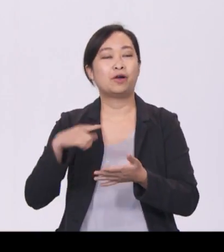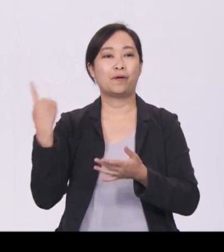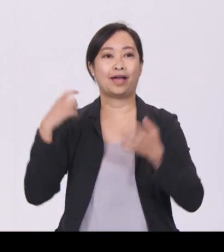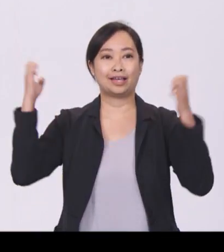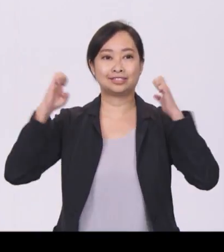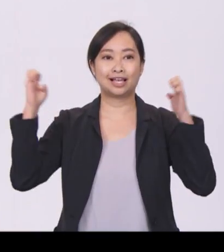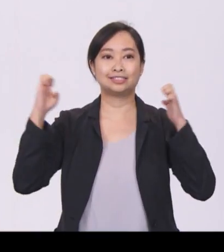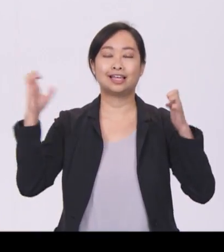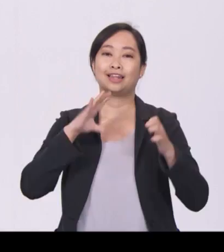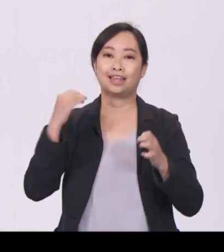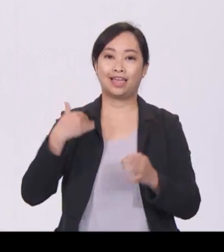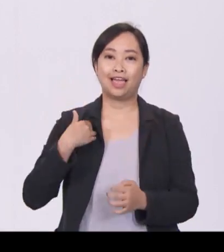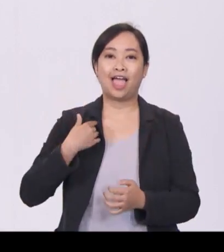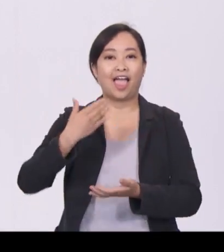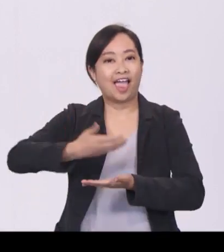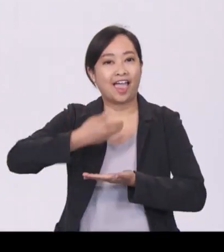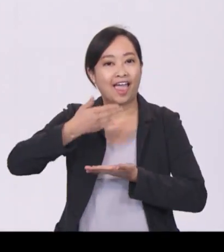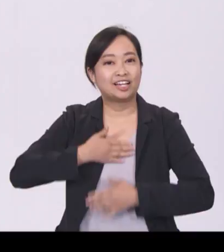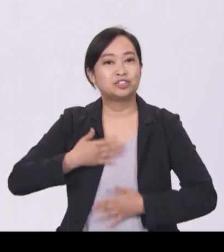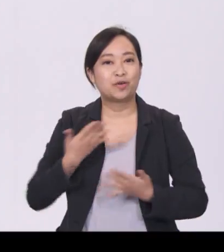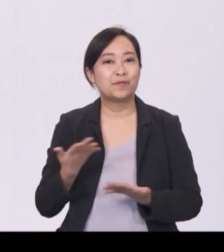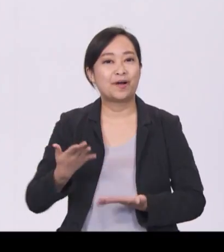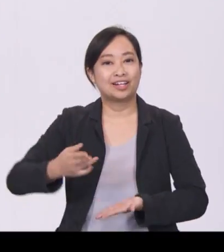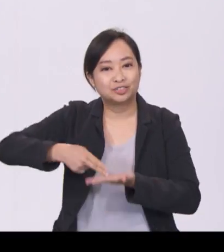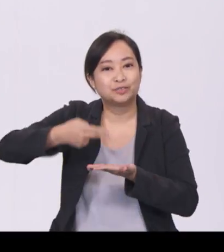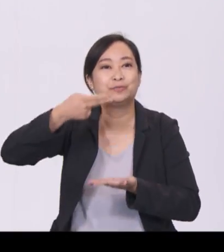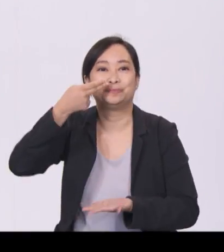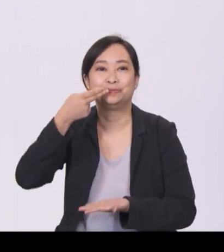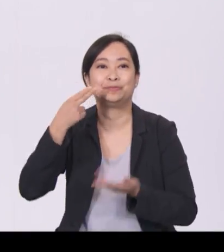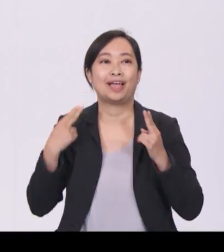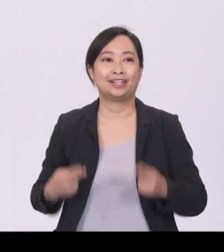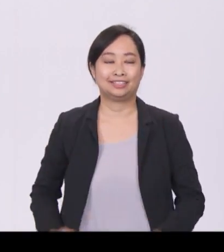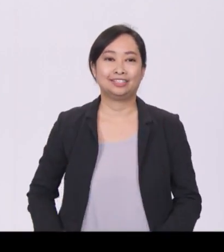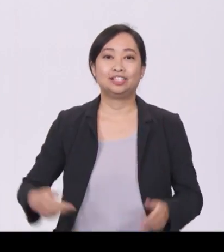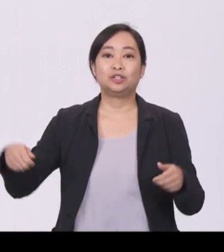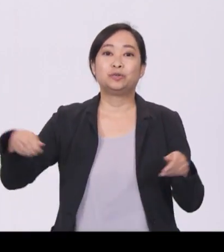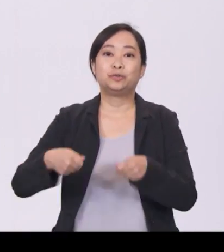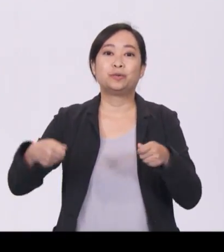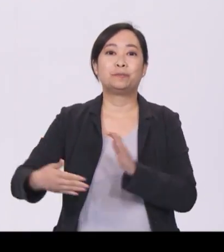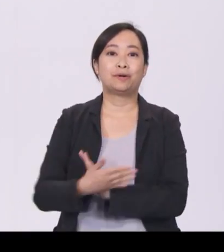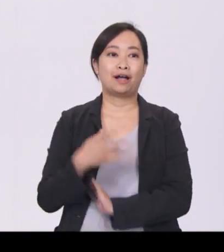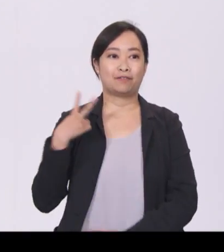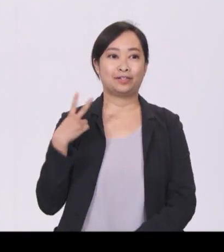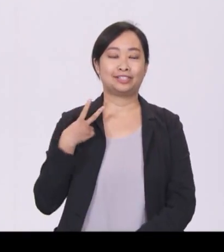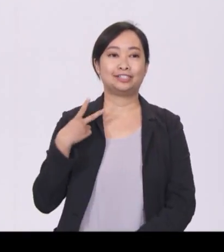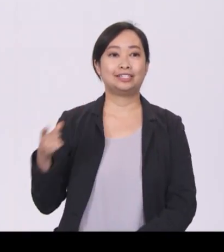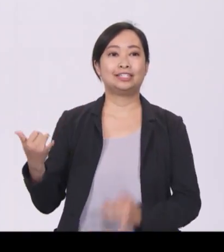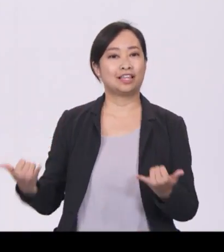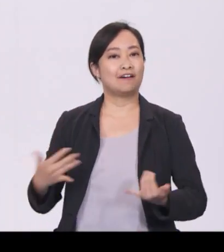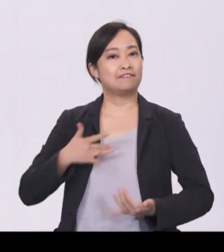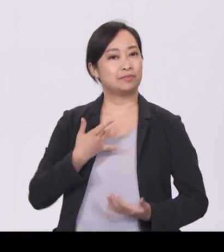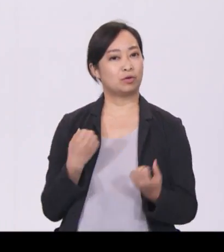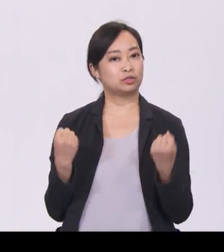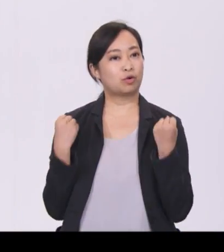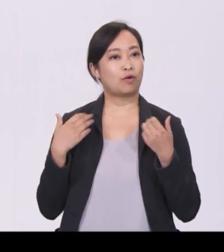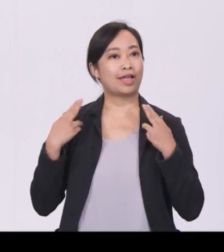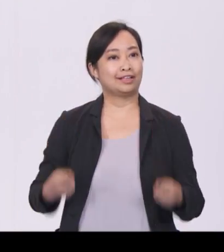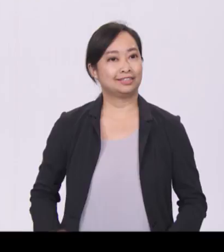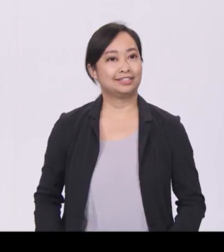now feels stronger and healthier and has almost stopped relying on his wheelchair. He and Mrs Fox are also